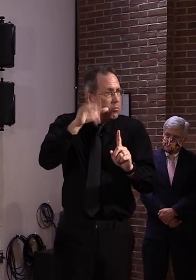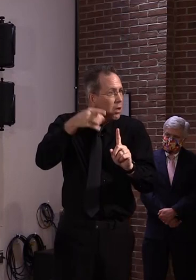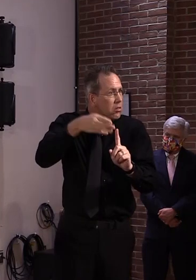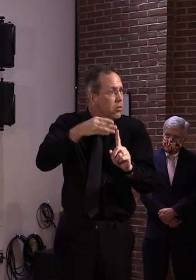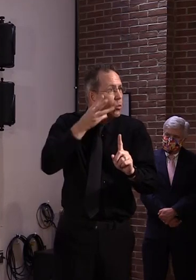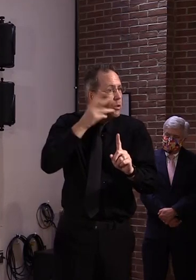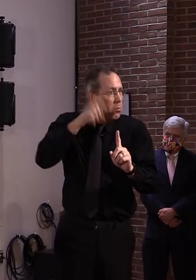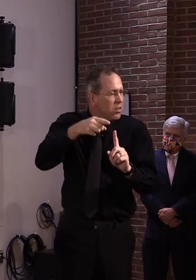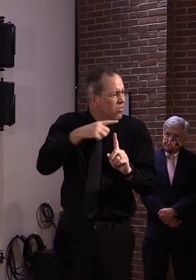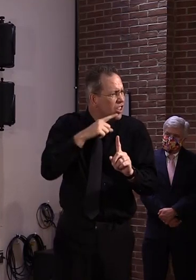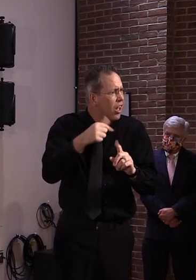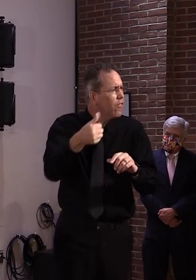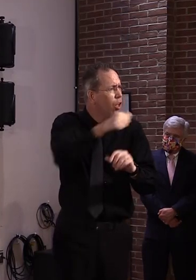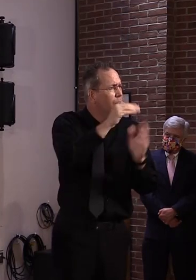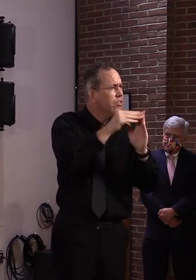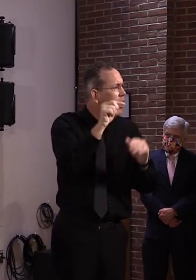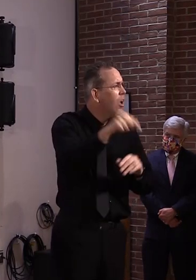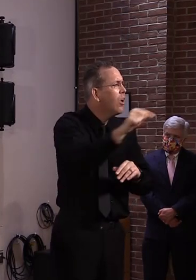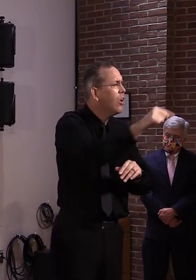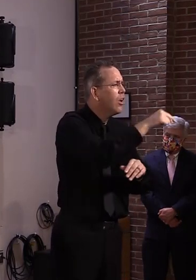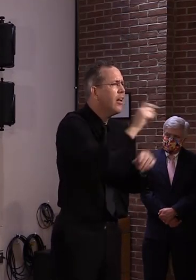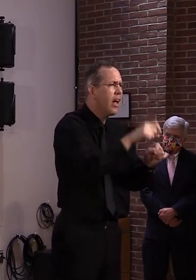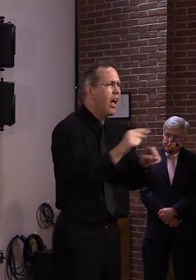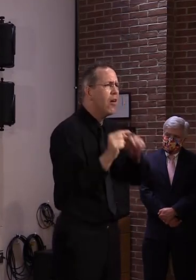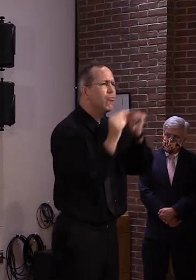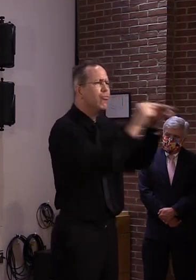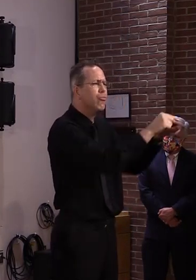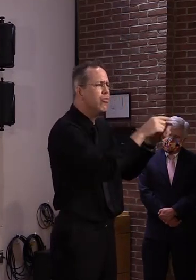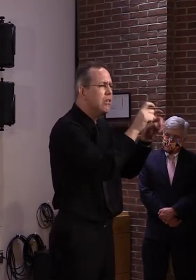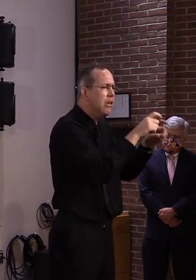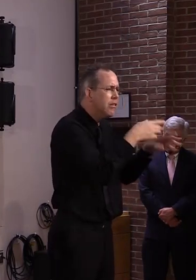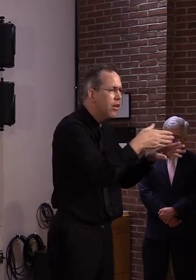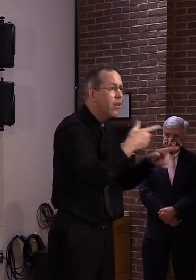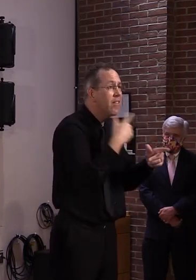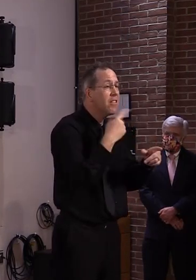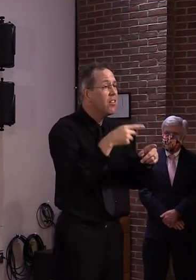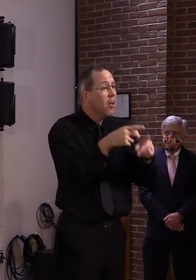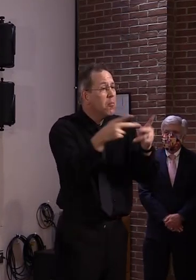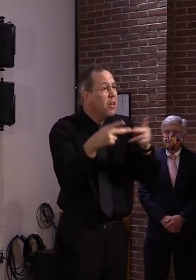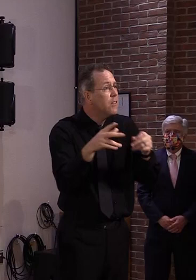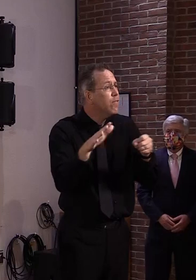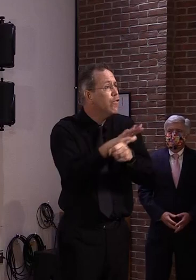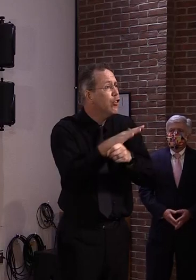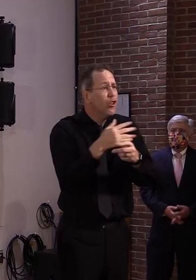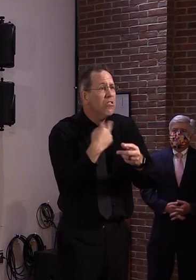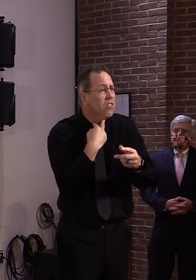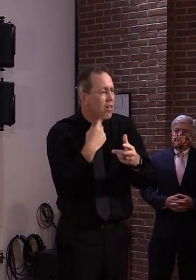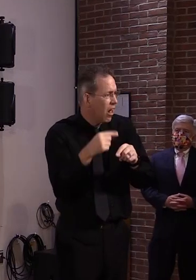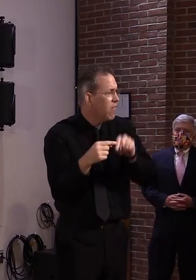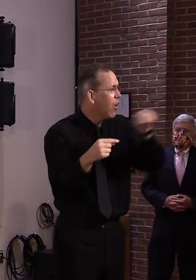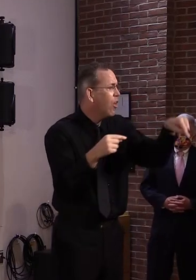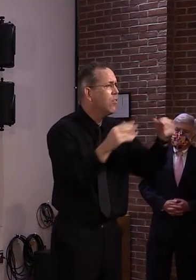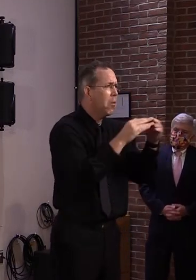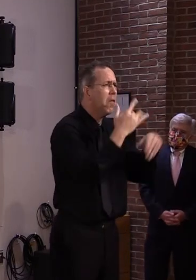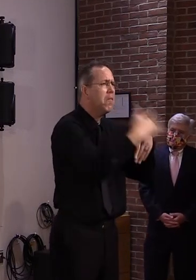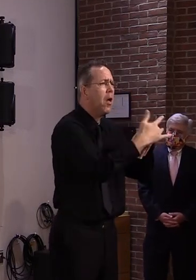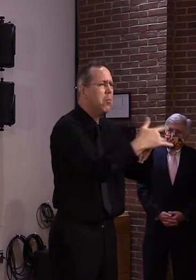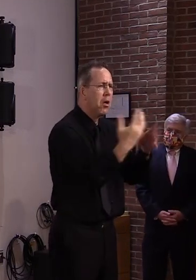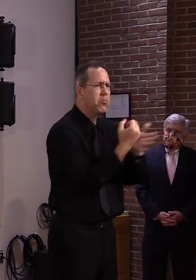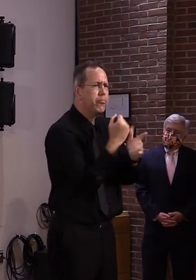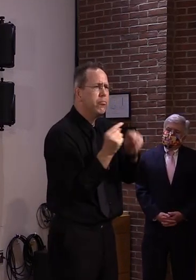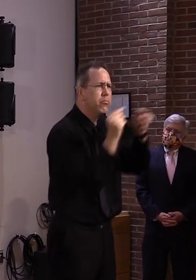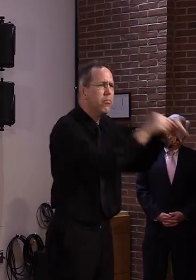about not relying on one site for testing either. The pop-ups are really ideal for two sets of